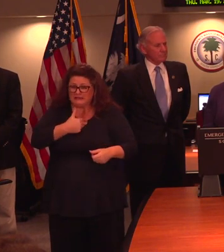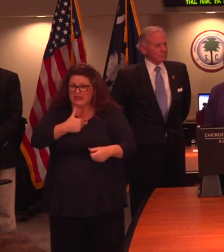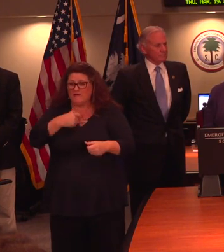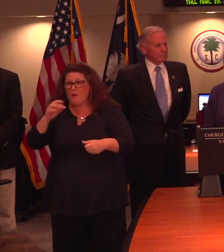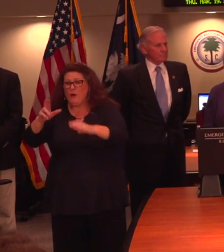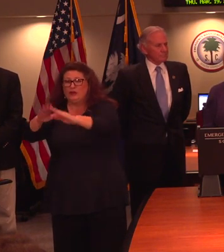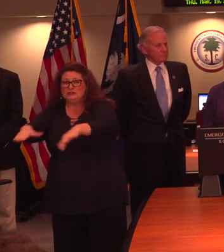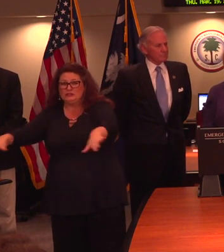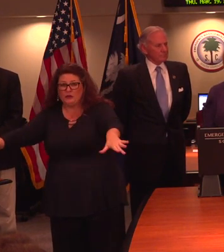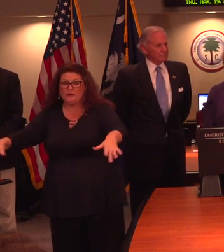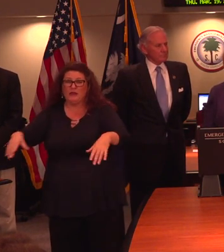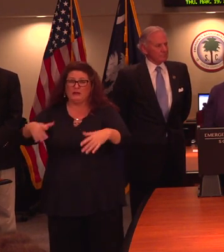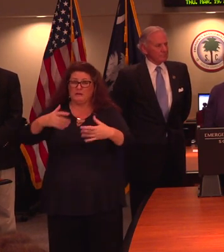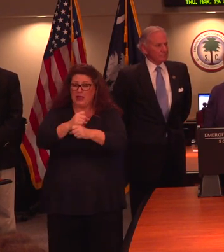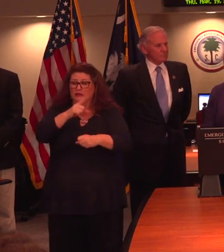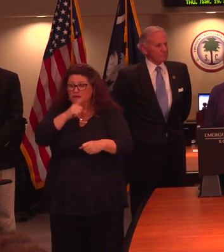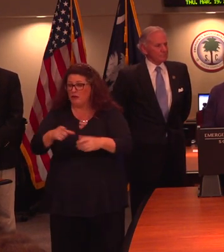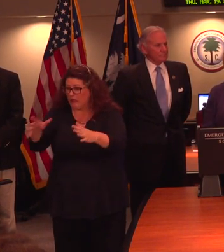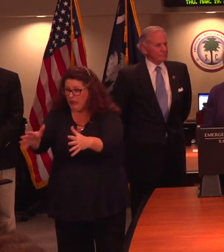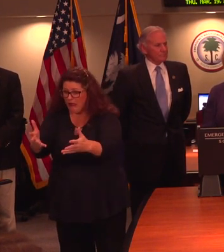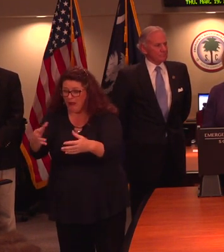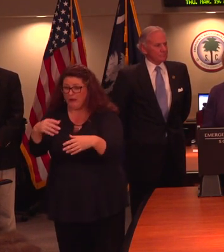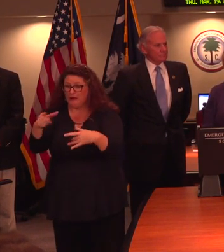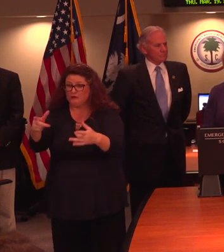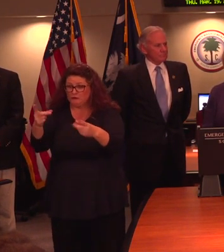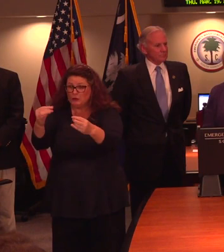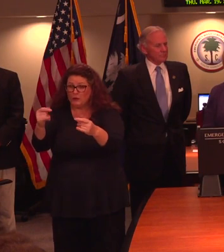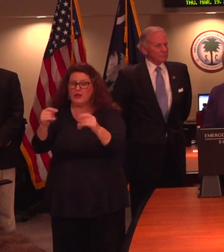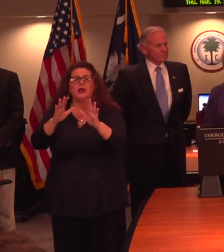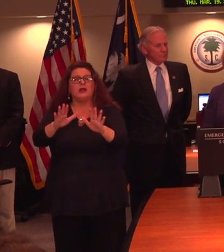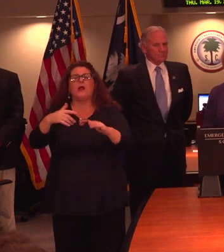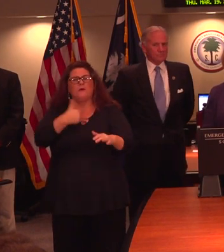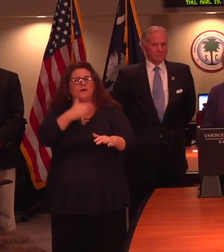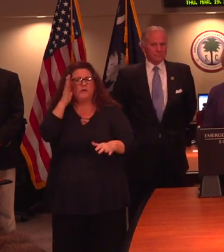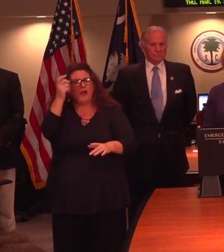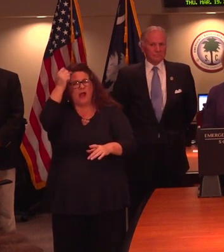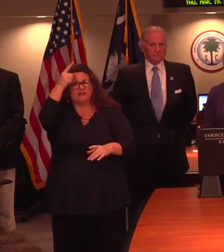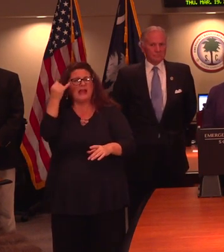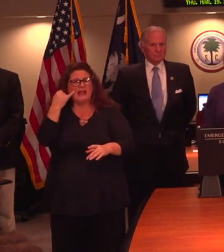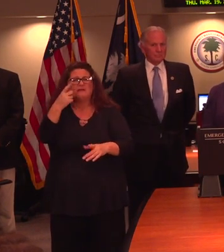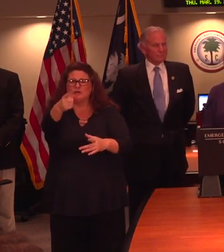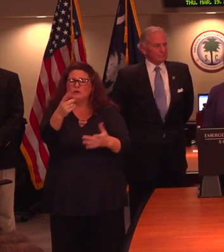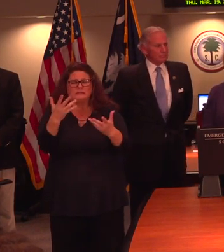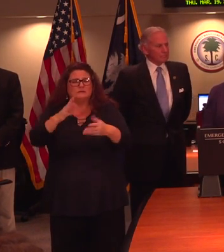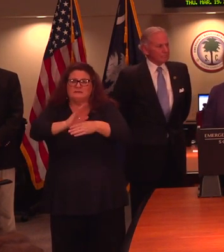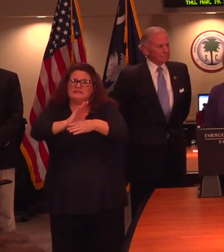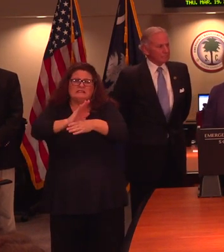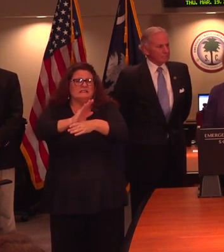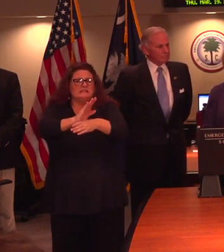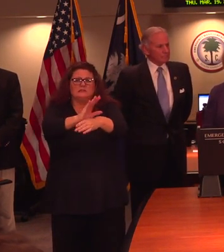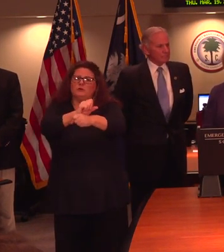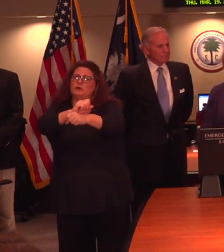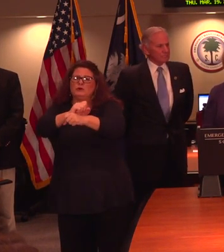your children to get the materials in. We're going to be very, very understanding of that. And we realize that we may be in